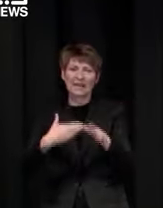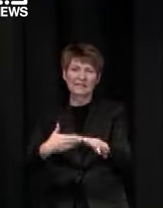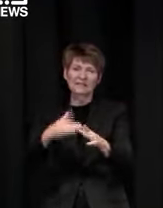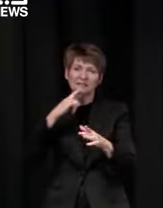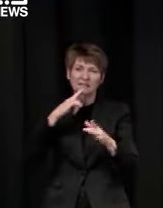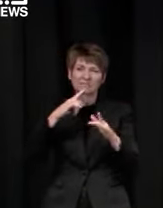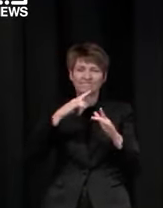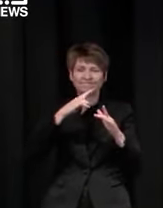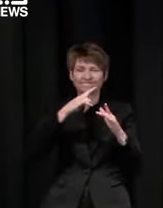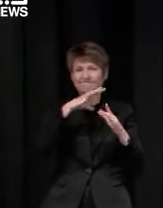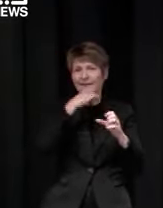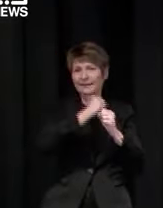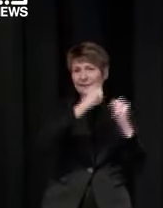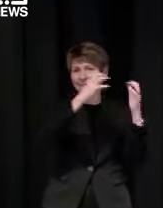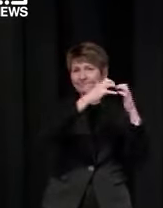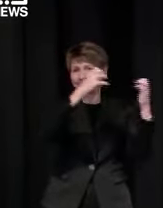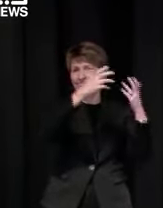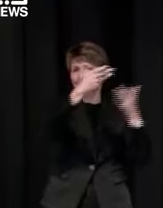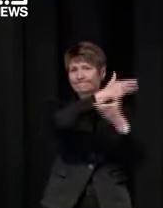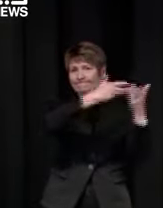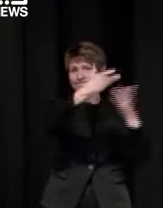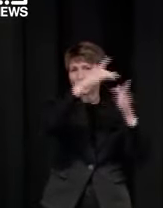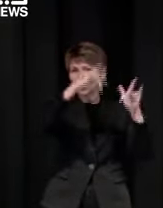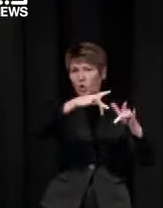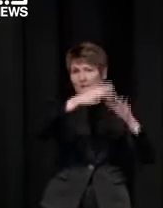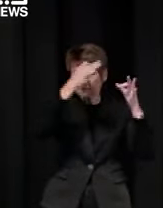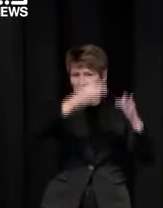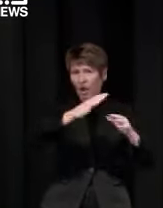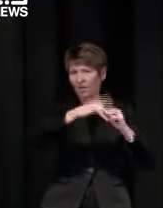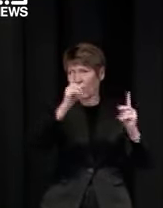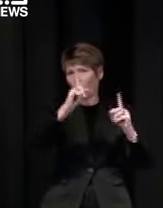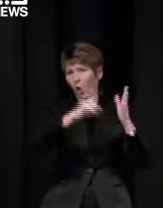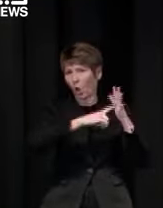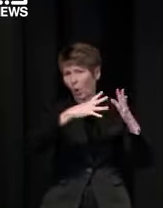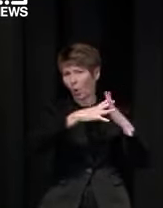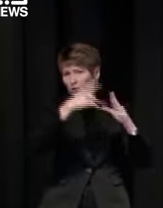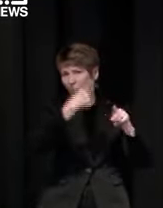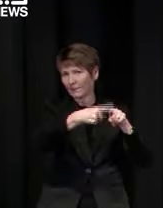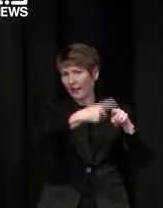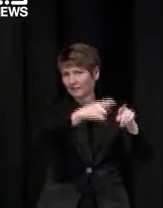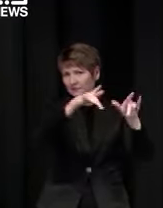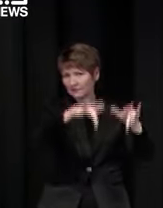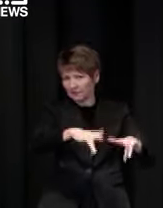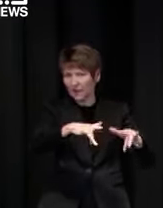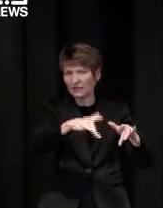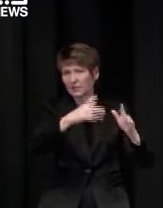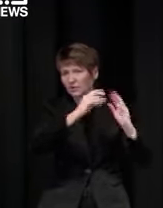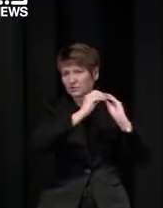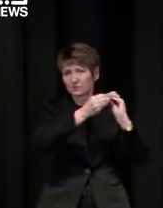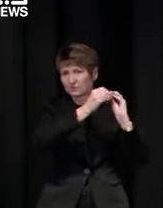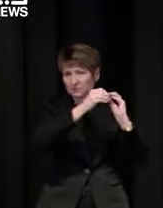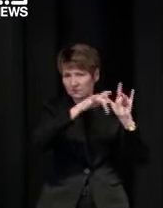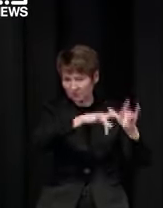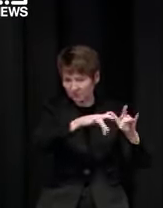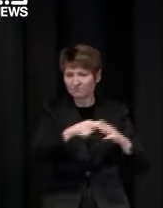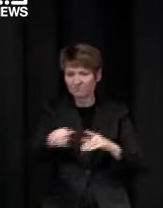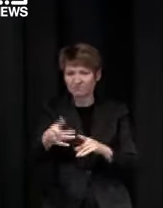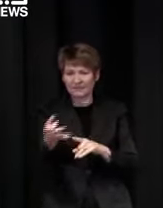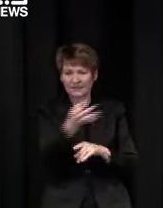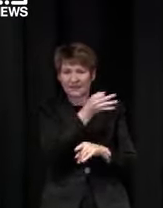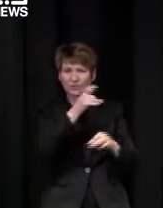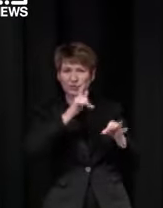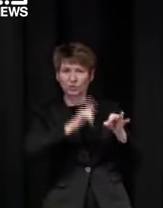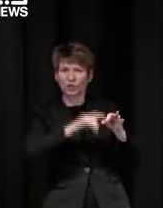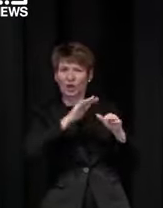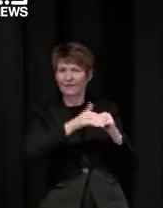we'll have those out there in plenty of time and that that process of negotiation discussion with the crossbench and others will continue when do you think that might be able to